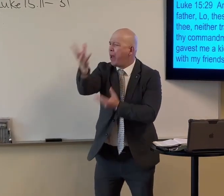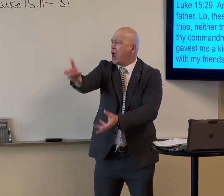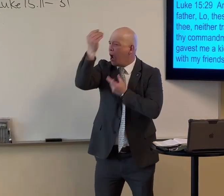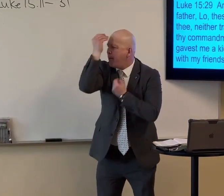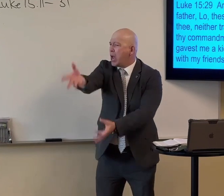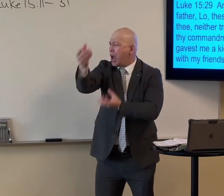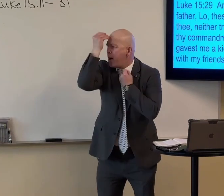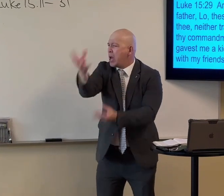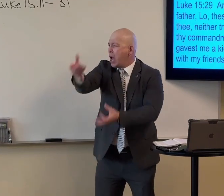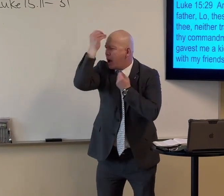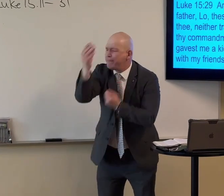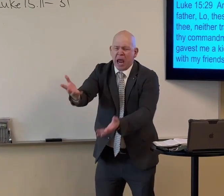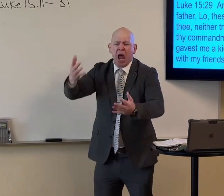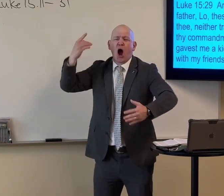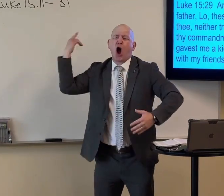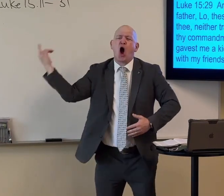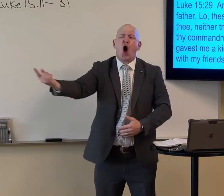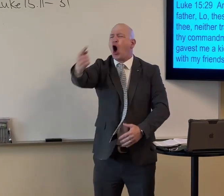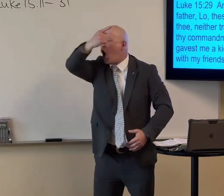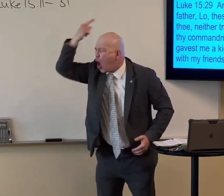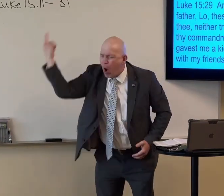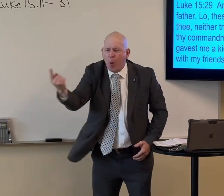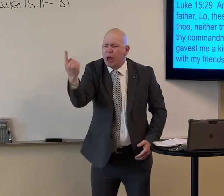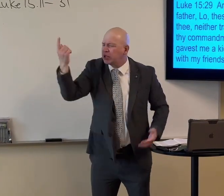I've been working. I've been obeying. All the time.